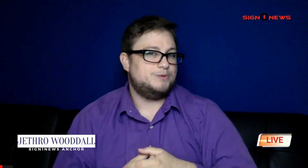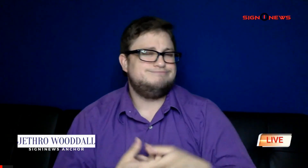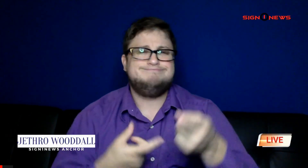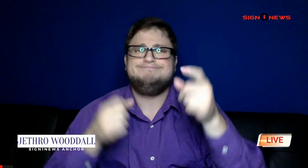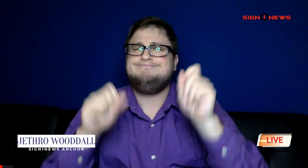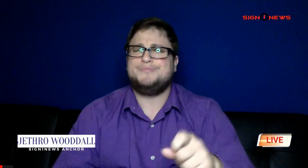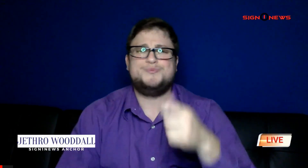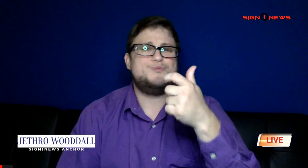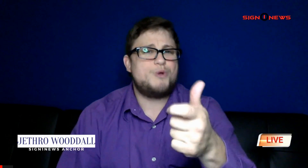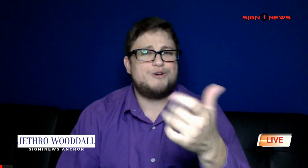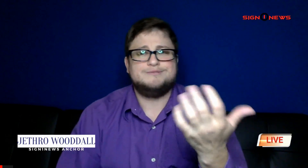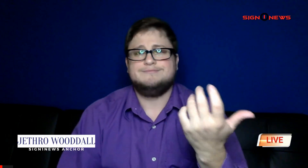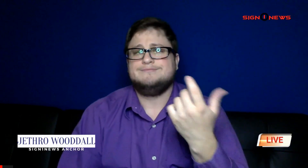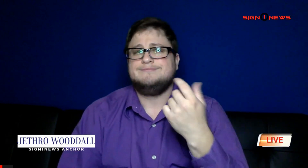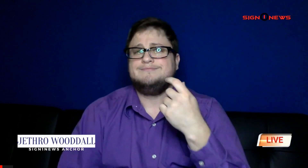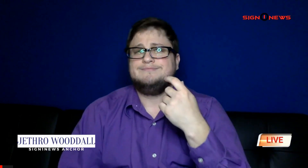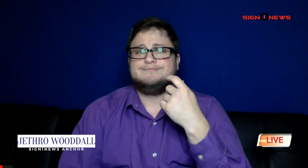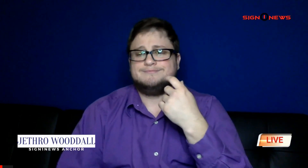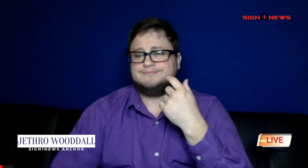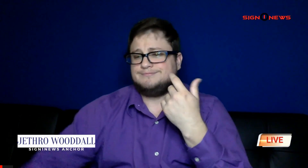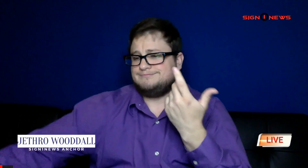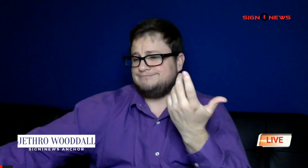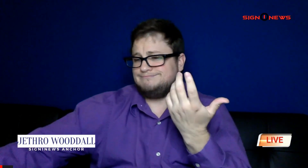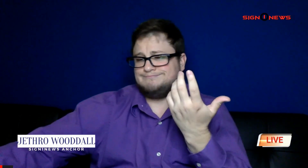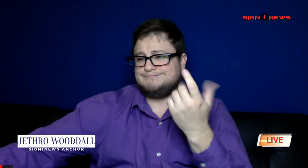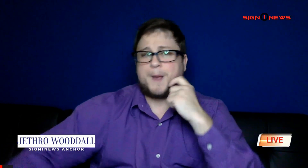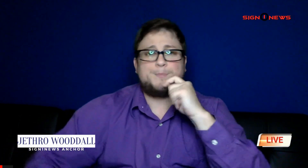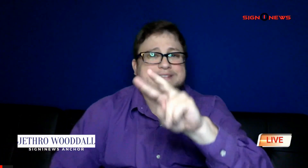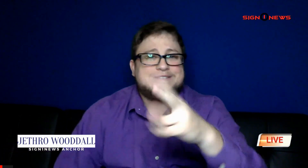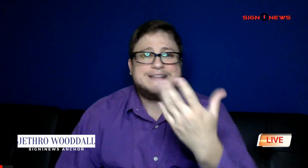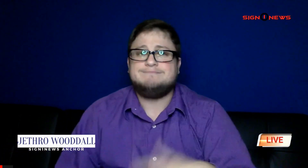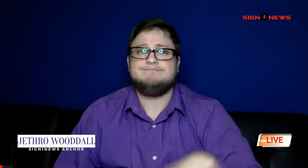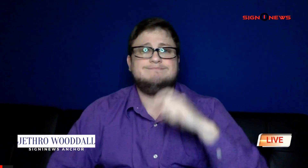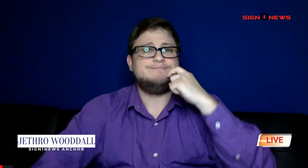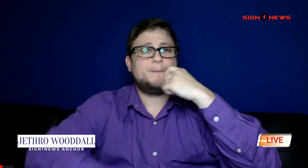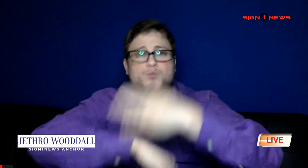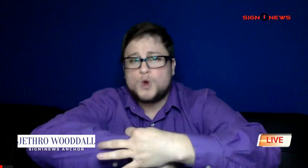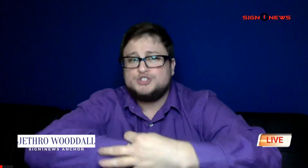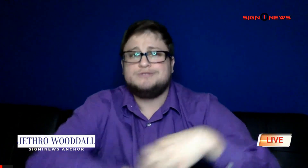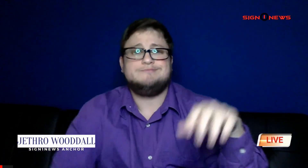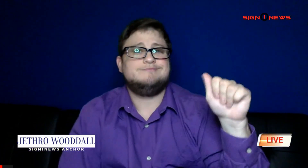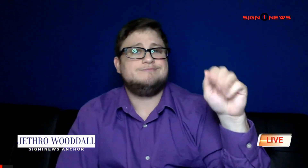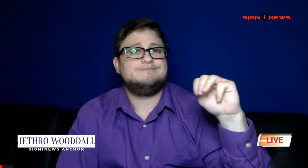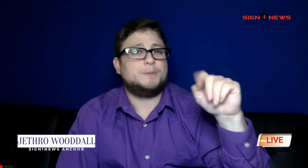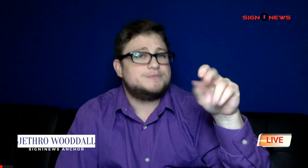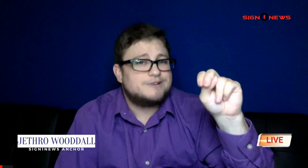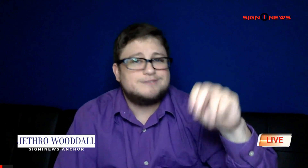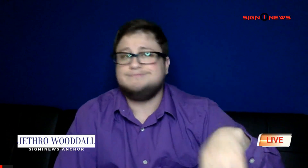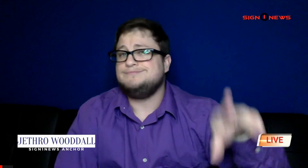You can also watch on Apple TV, Apple Watch, Amazon, and Roku